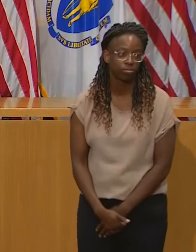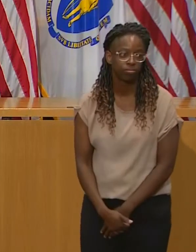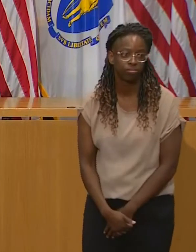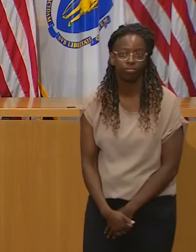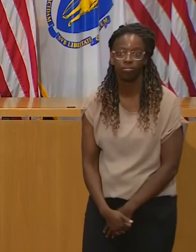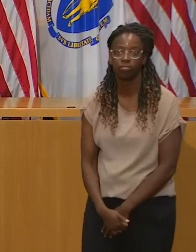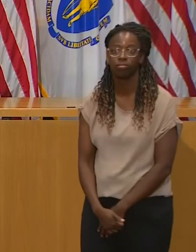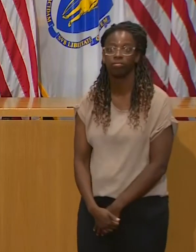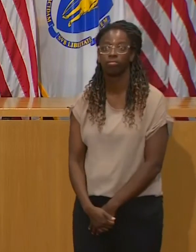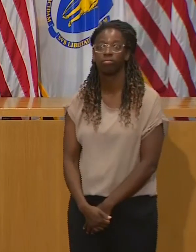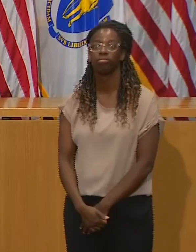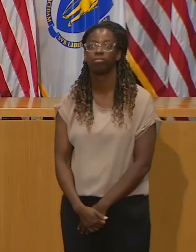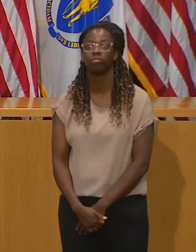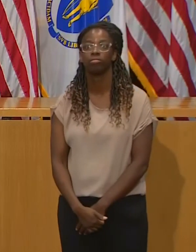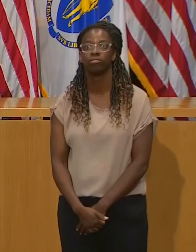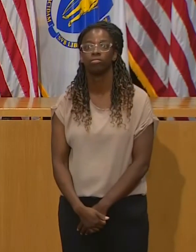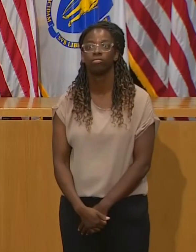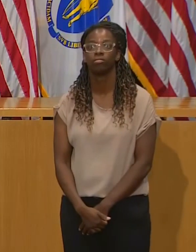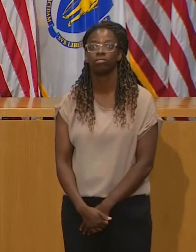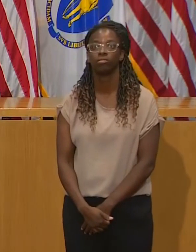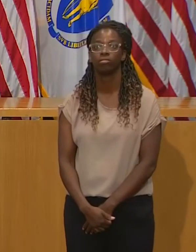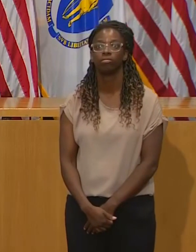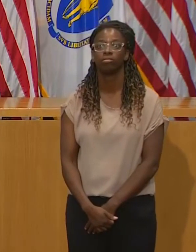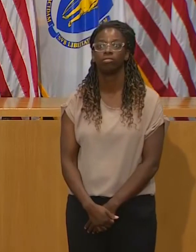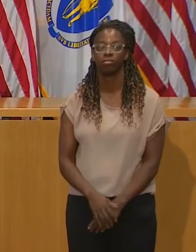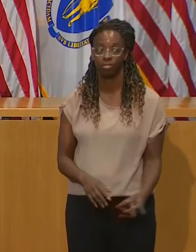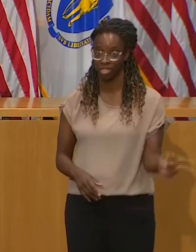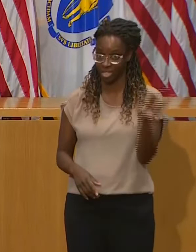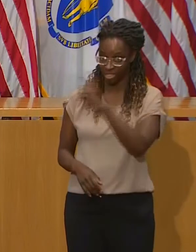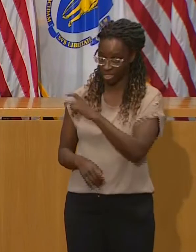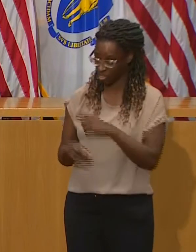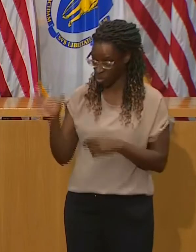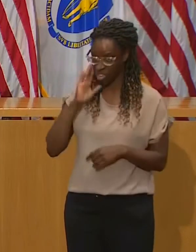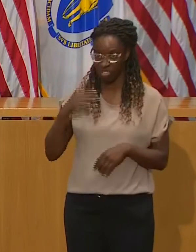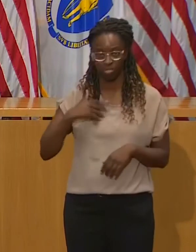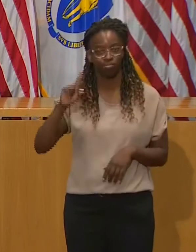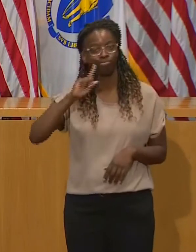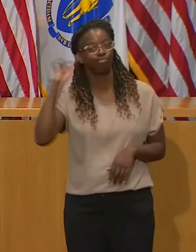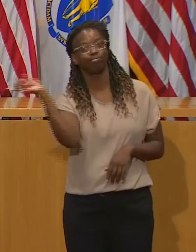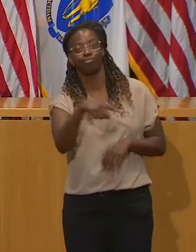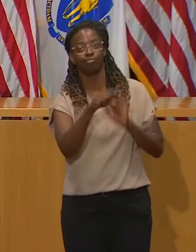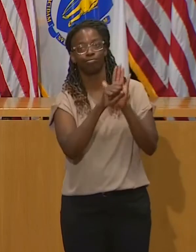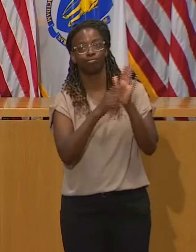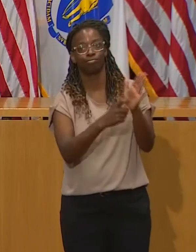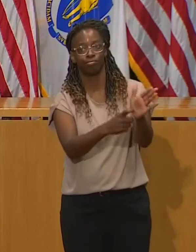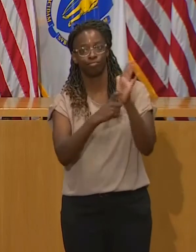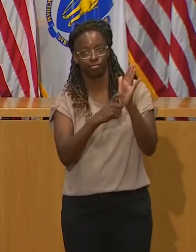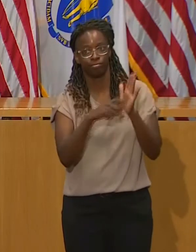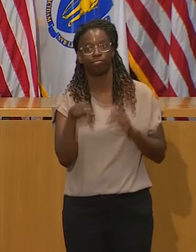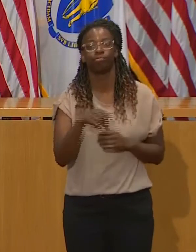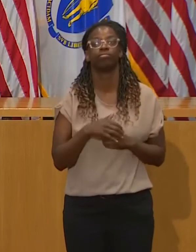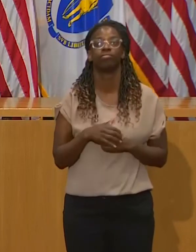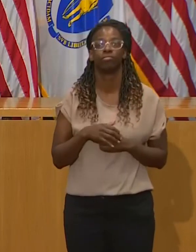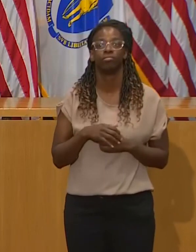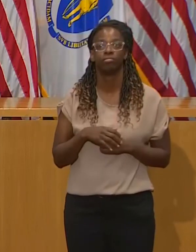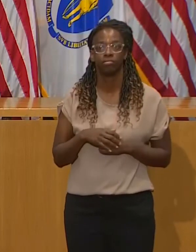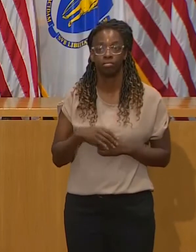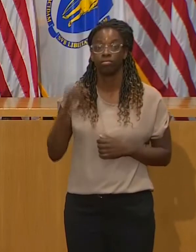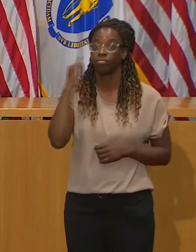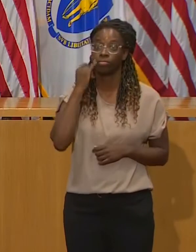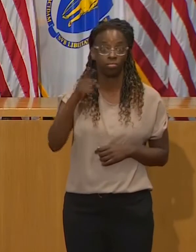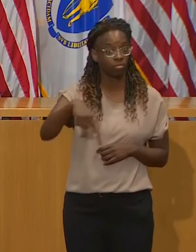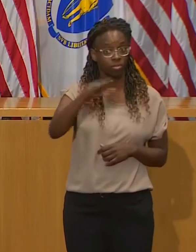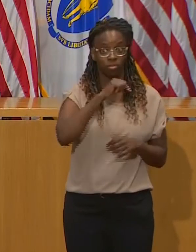this will be the updated guidances and with the expectation that if there's not cooperation, then we would